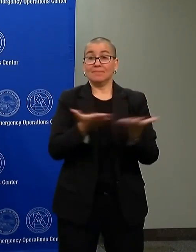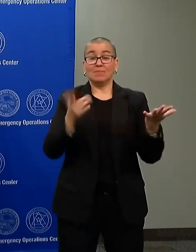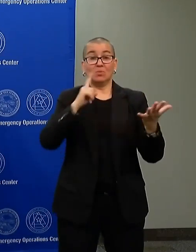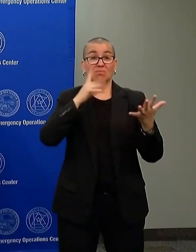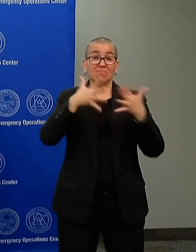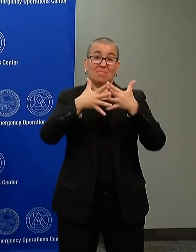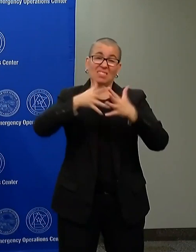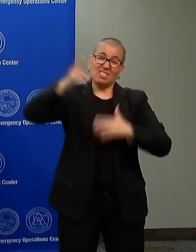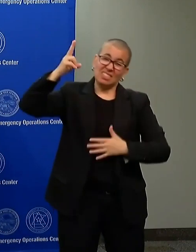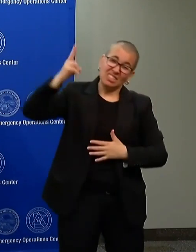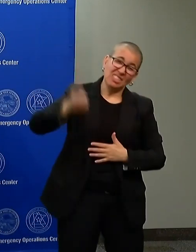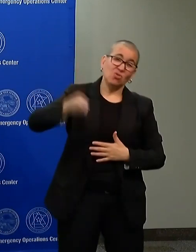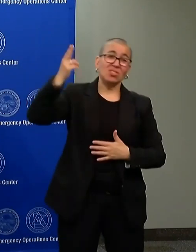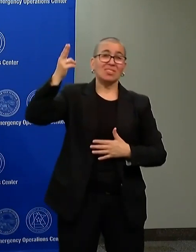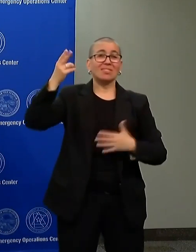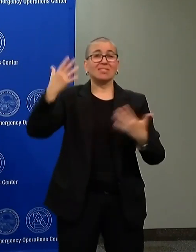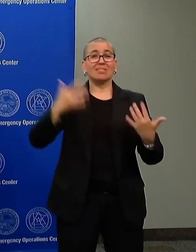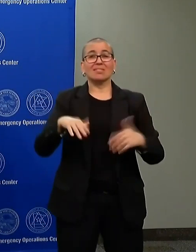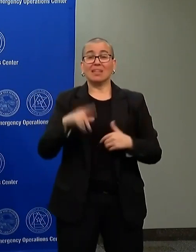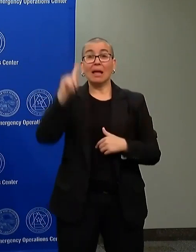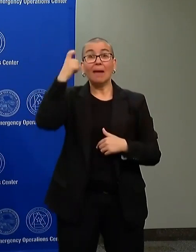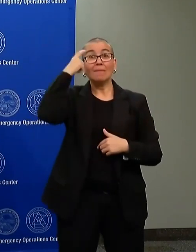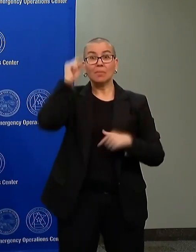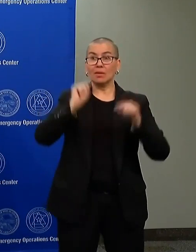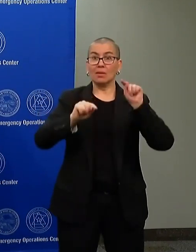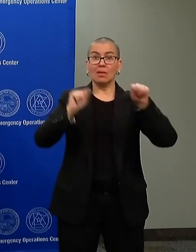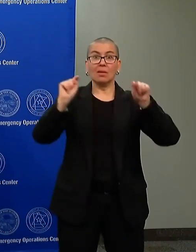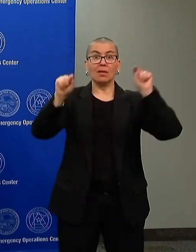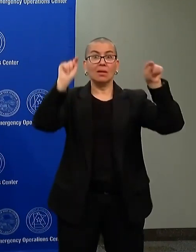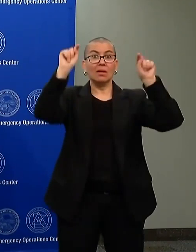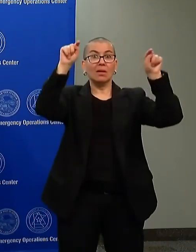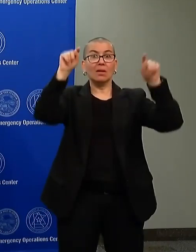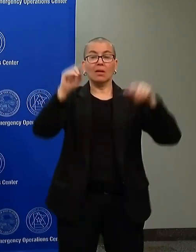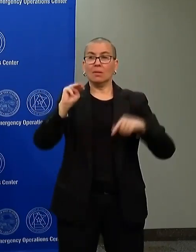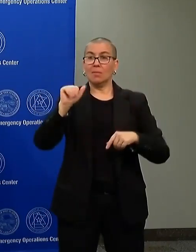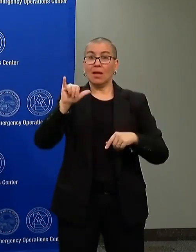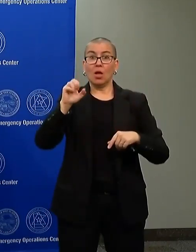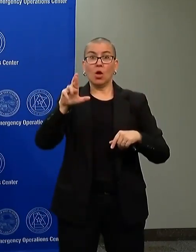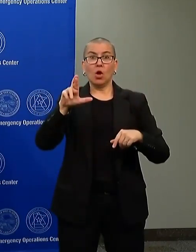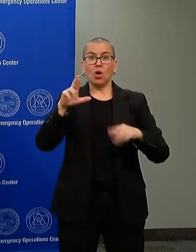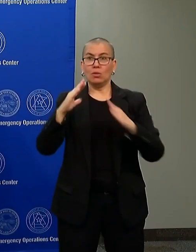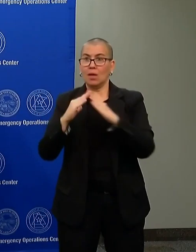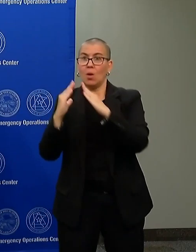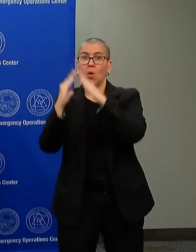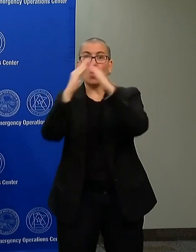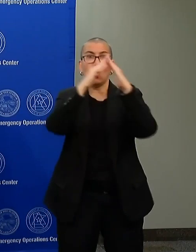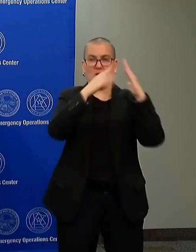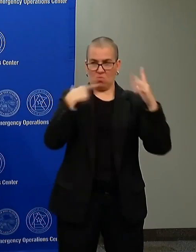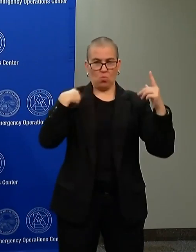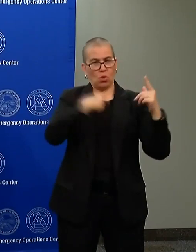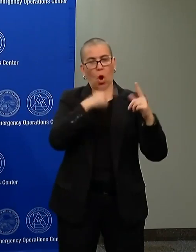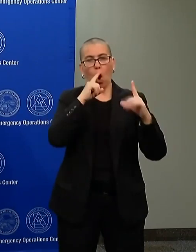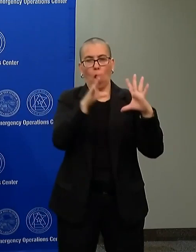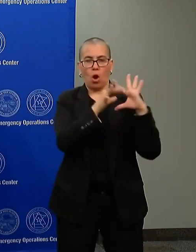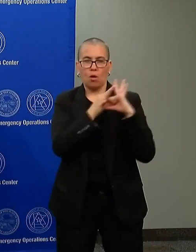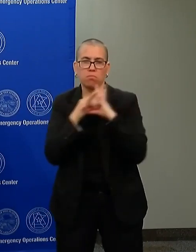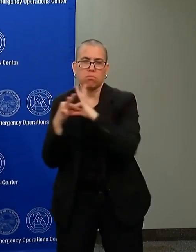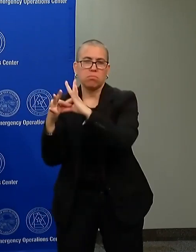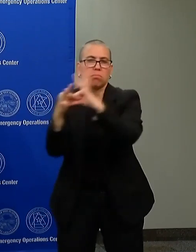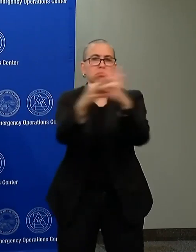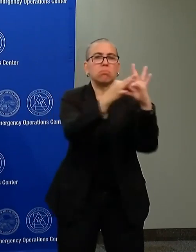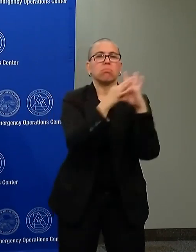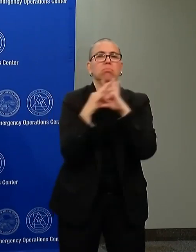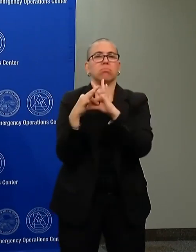governors who are experiencing this and the mayors, we stand with you as Americans who value decency, who value community, who